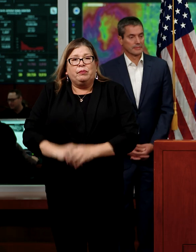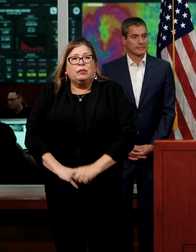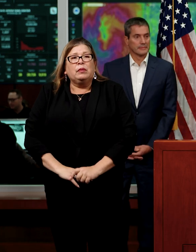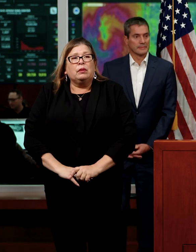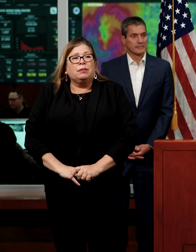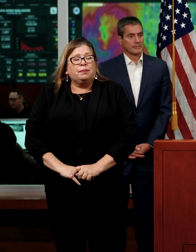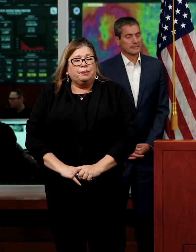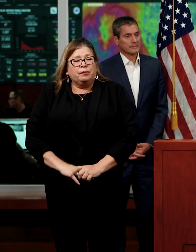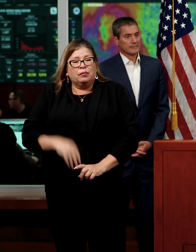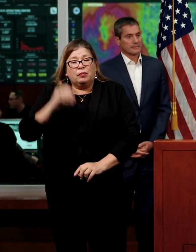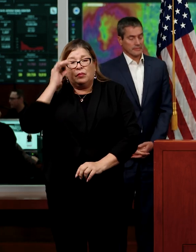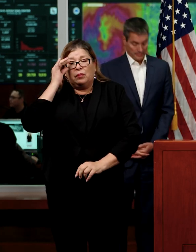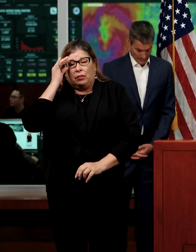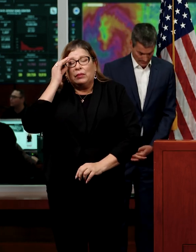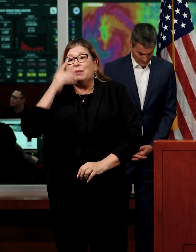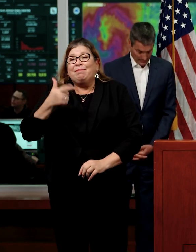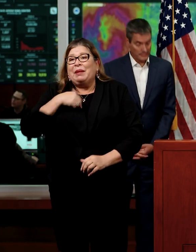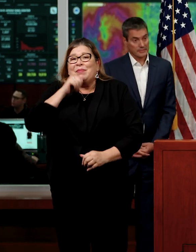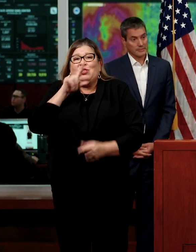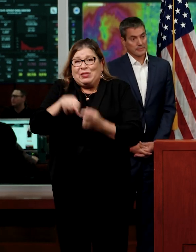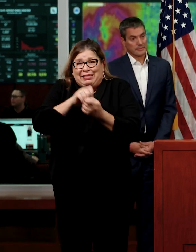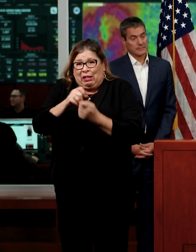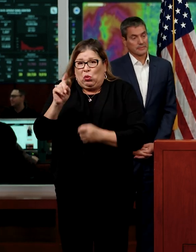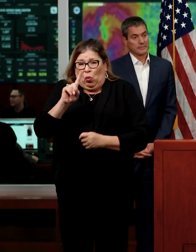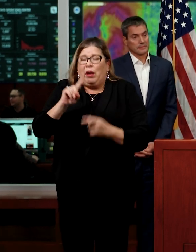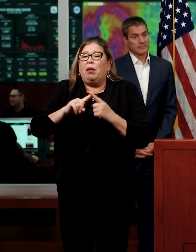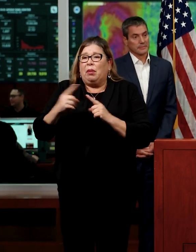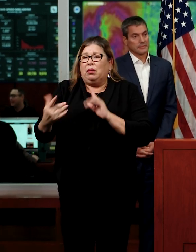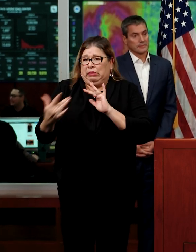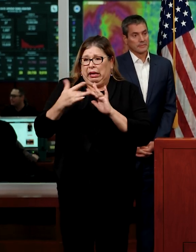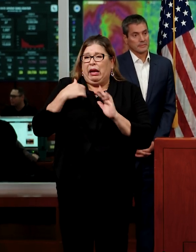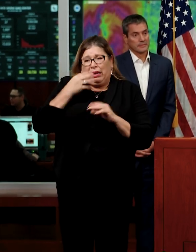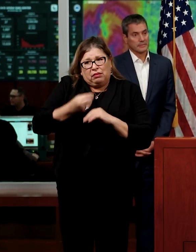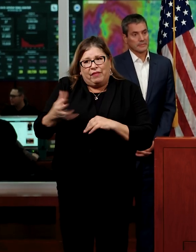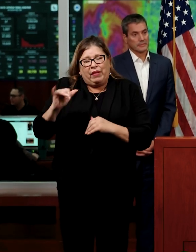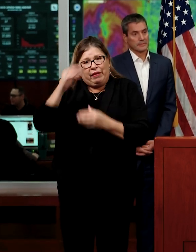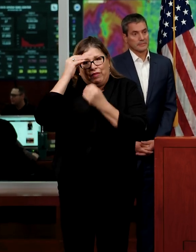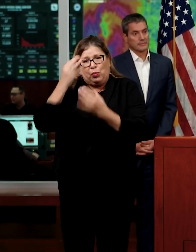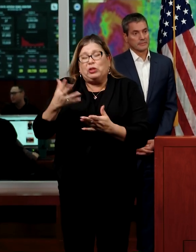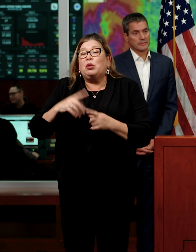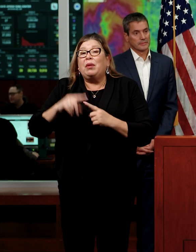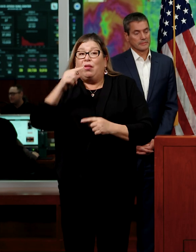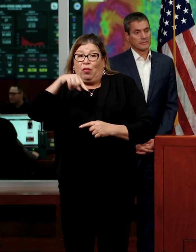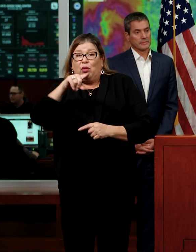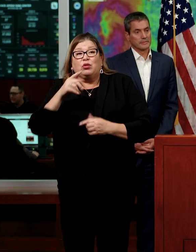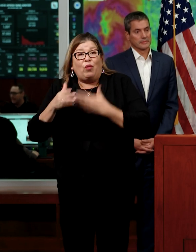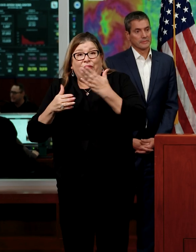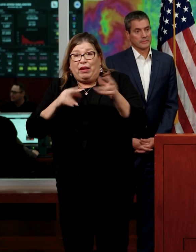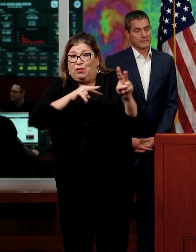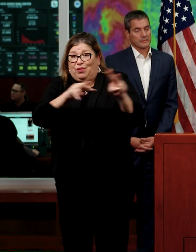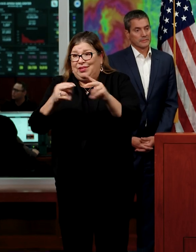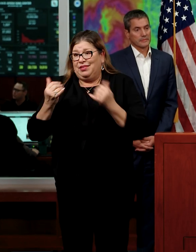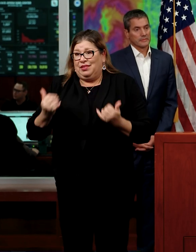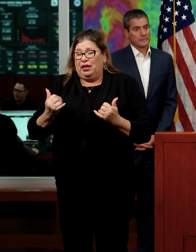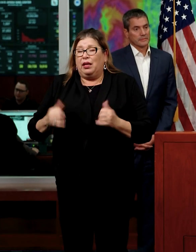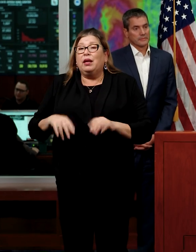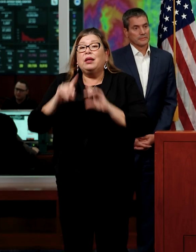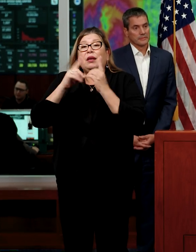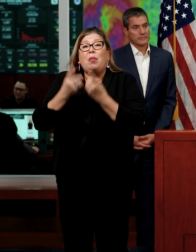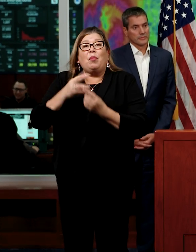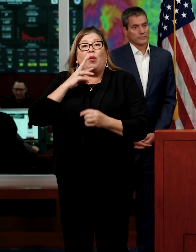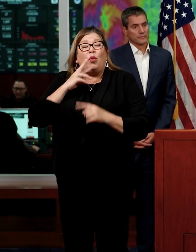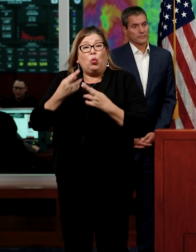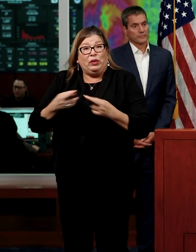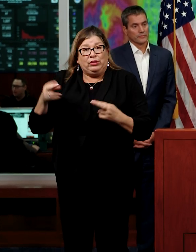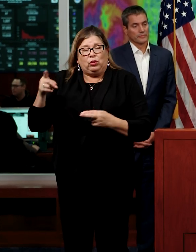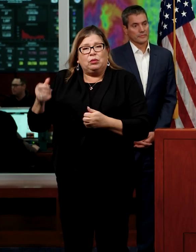Sure. So I don't know precisely where, but we can get that information. But they are out today. The Department of Water Resources is providing